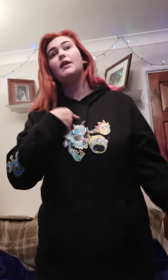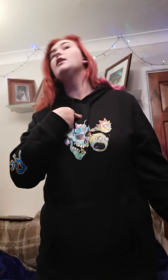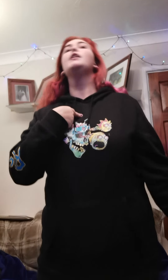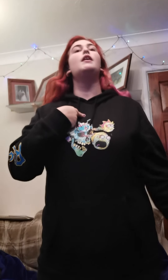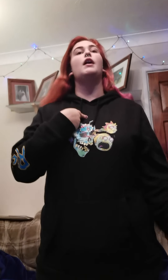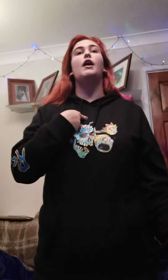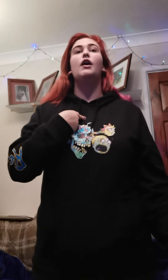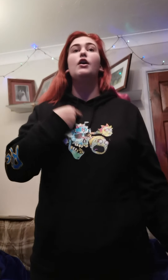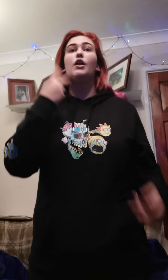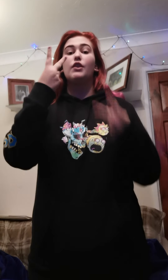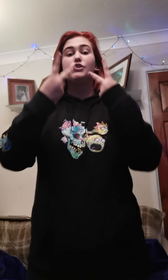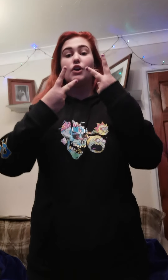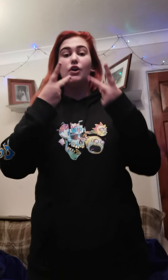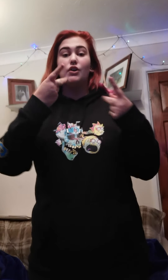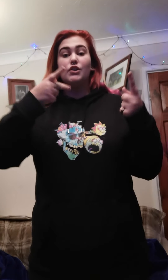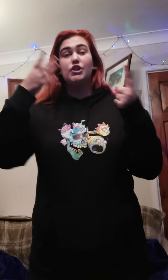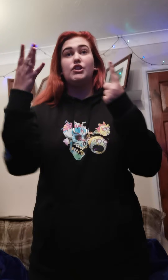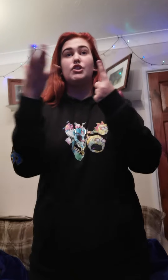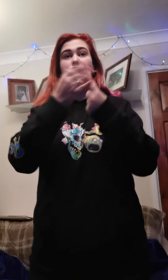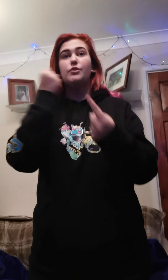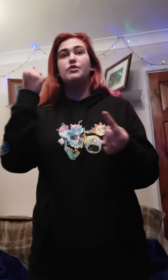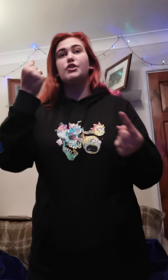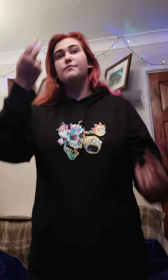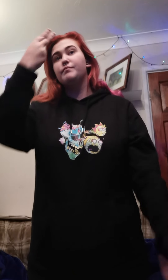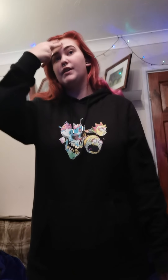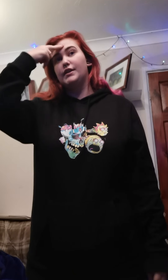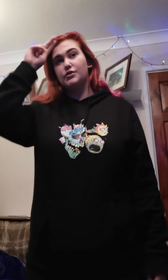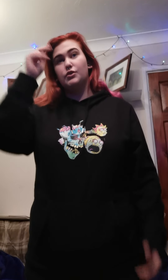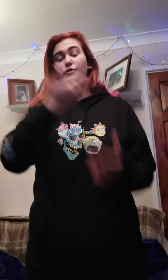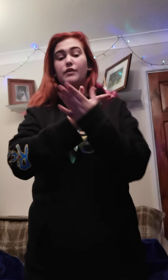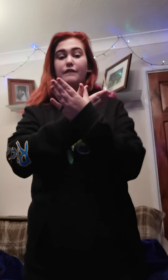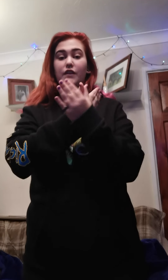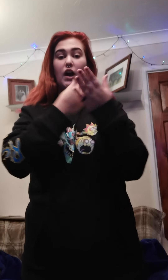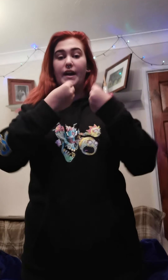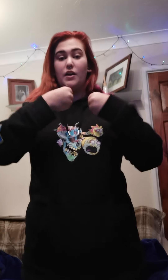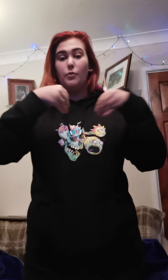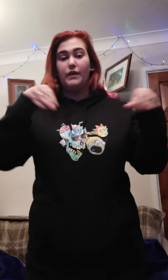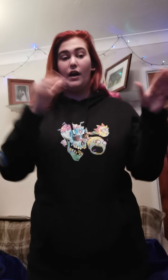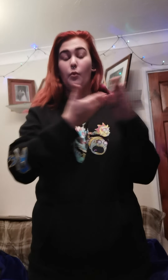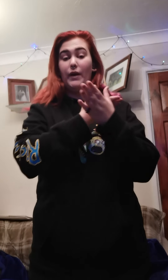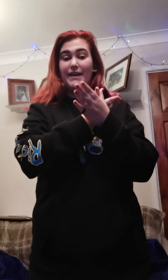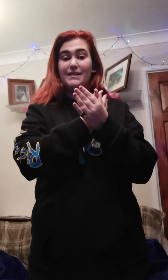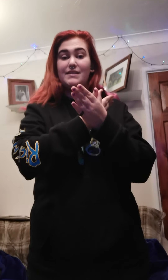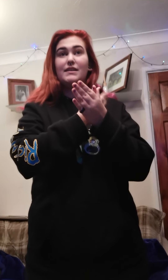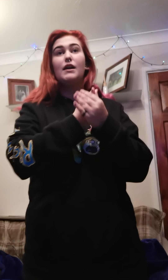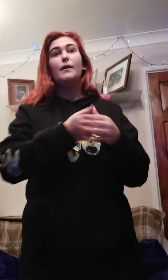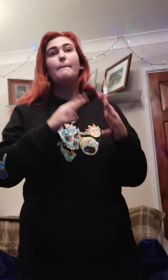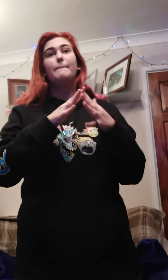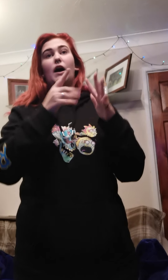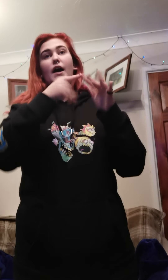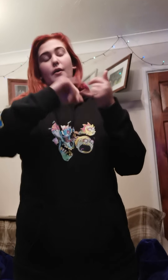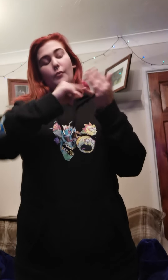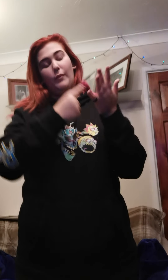The song, She Is Chosen, is called Flying Without Wings by Westlife